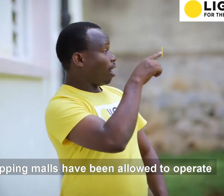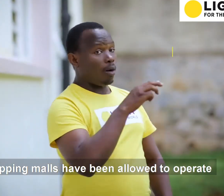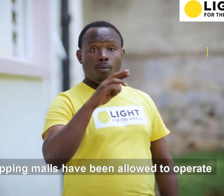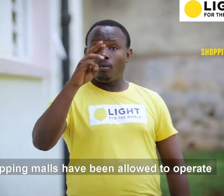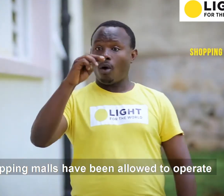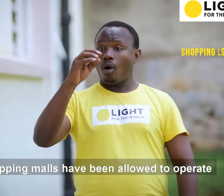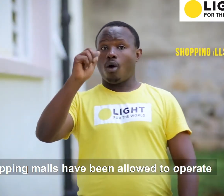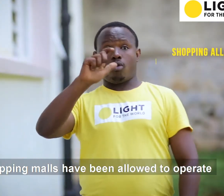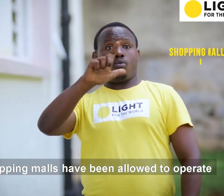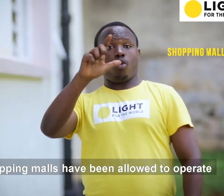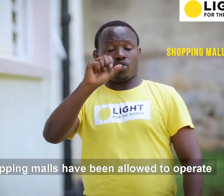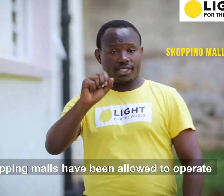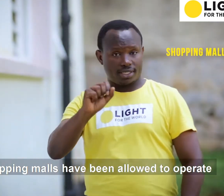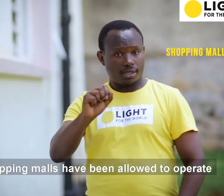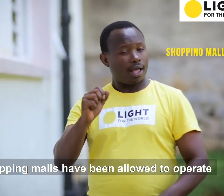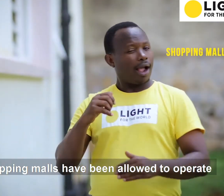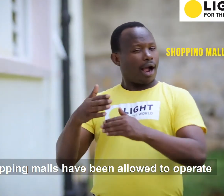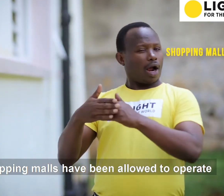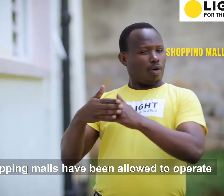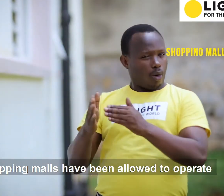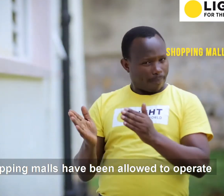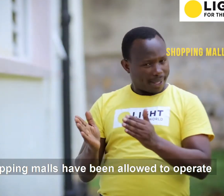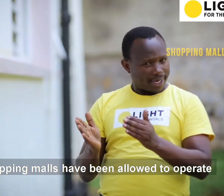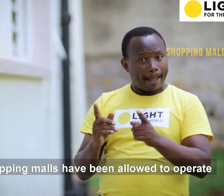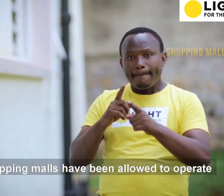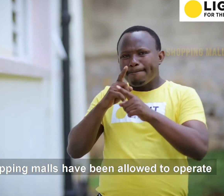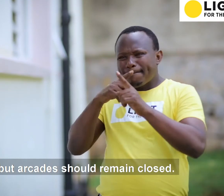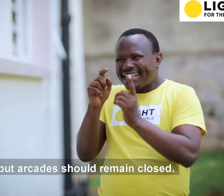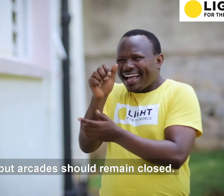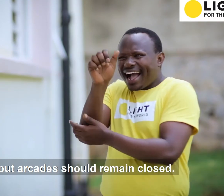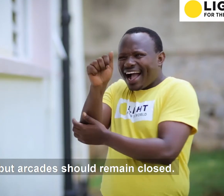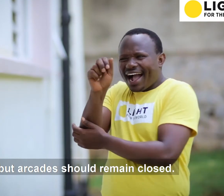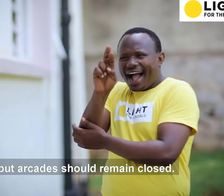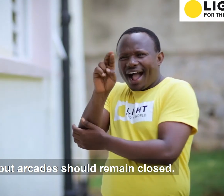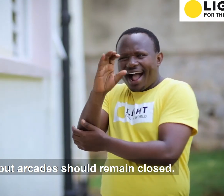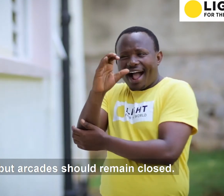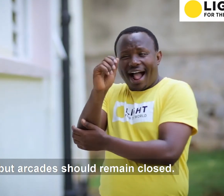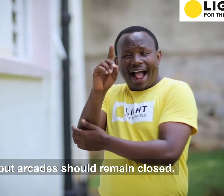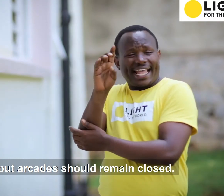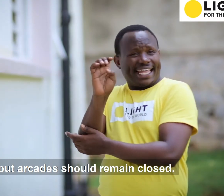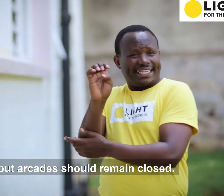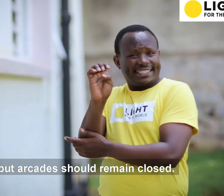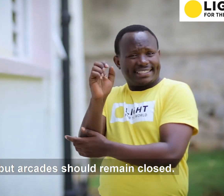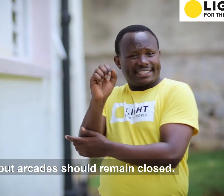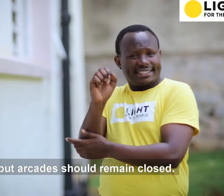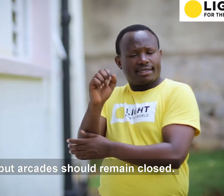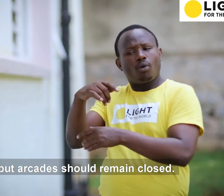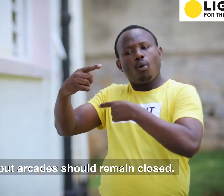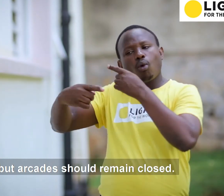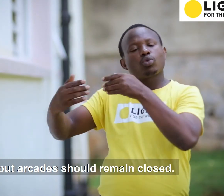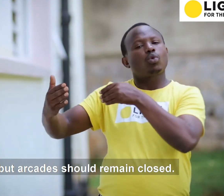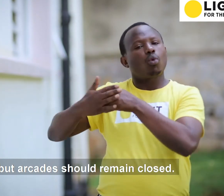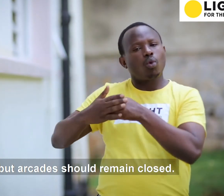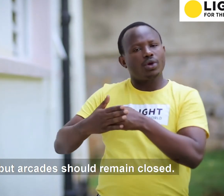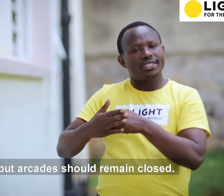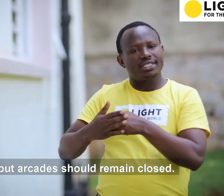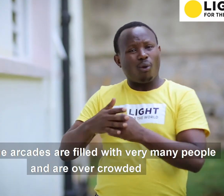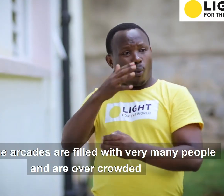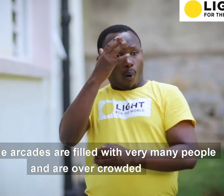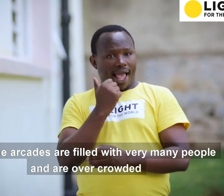11. Shopping malls have been allowed to operate, but accades should remain closed. 11.